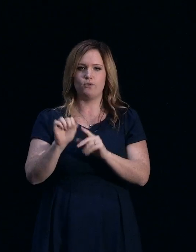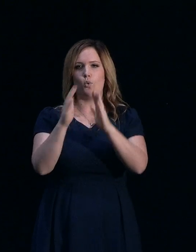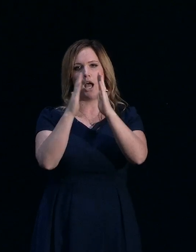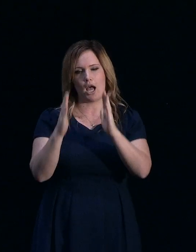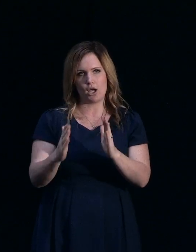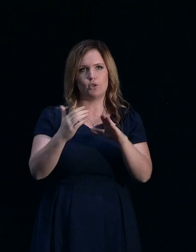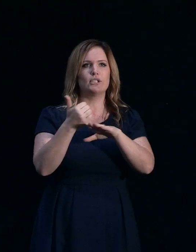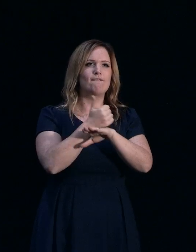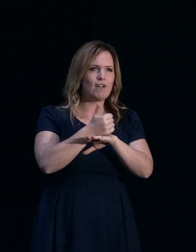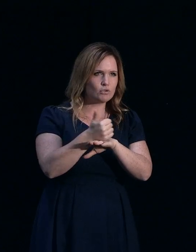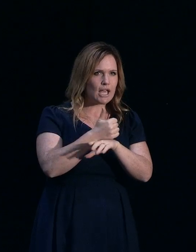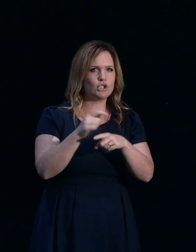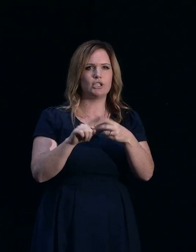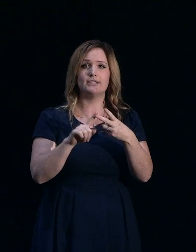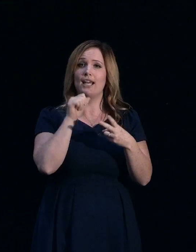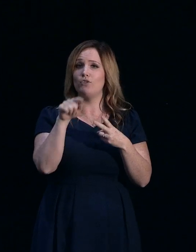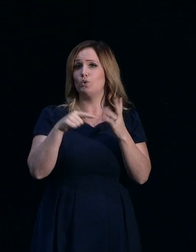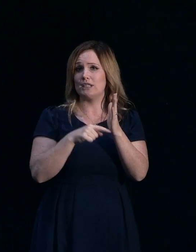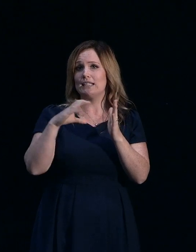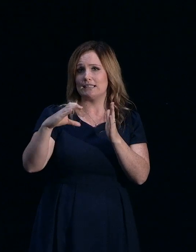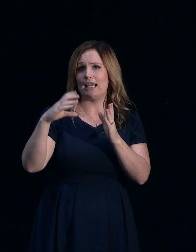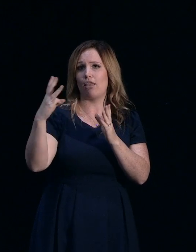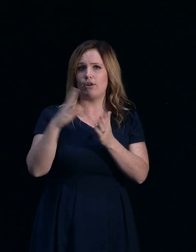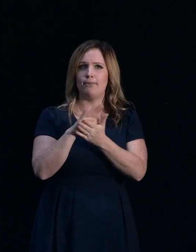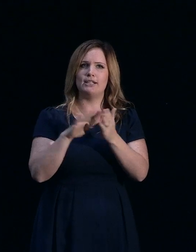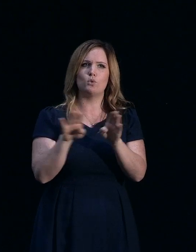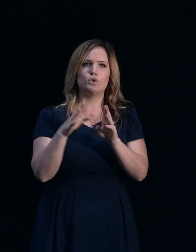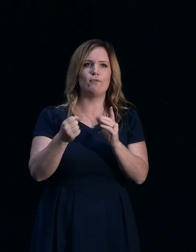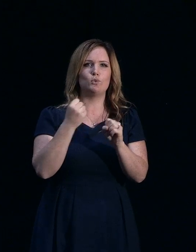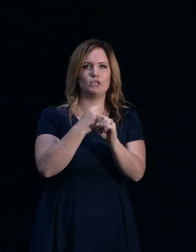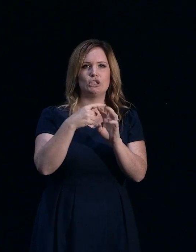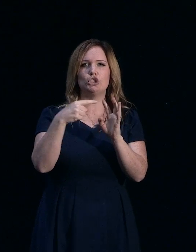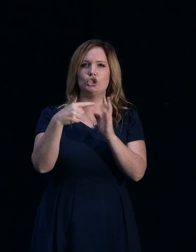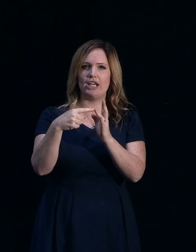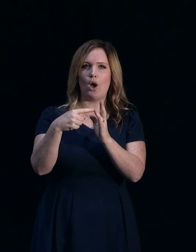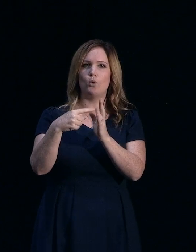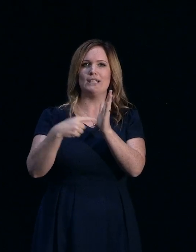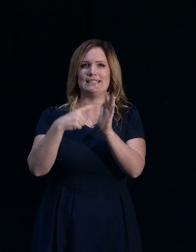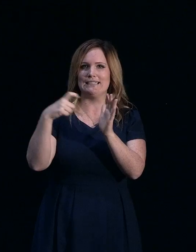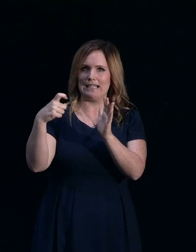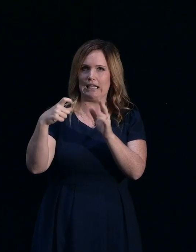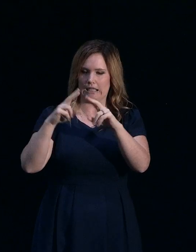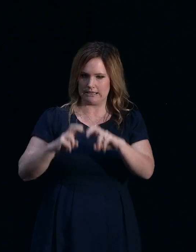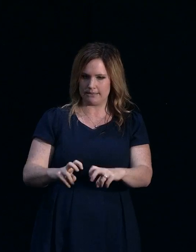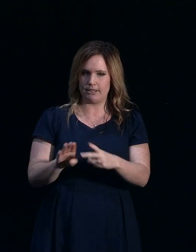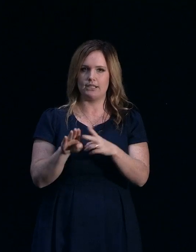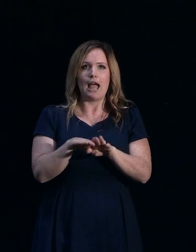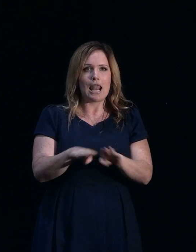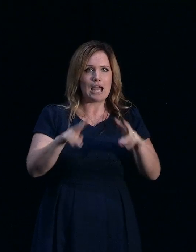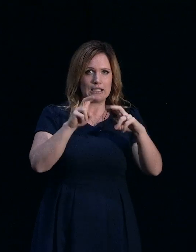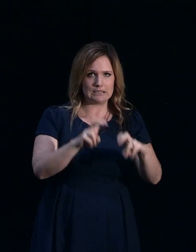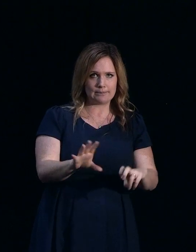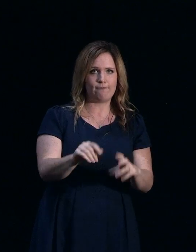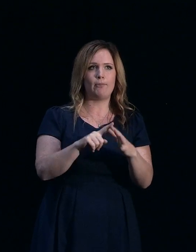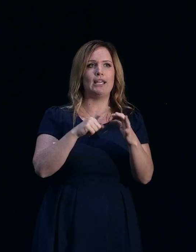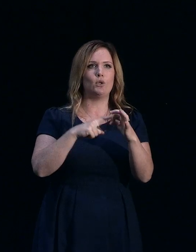foundations perhaps. If you're TC3, you'll also need to have a geotech assessment done. You'll have a land assessment from EQC.